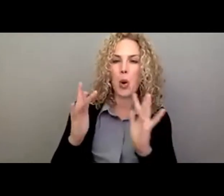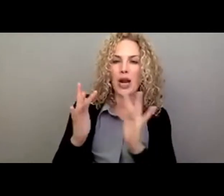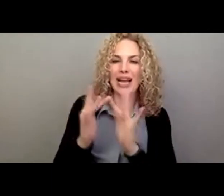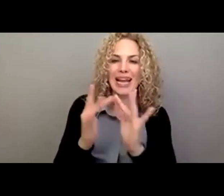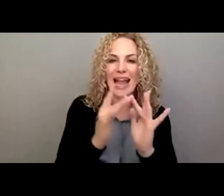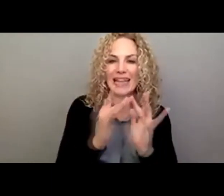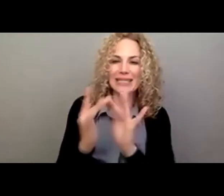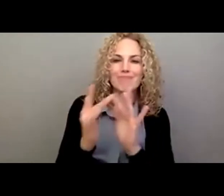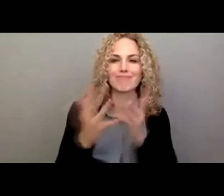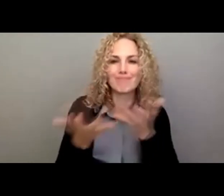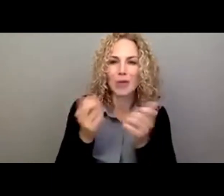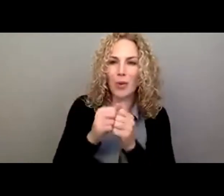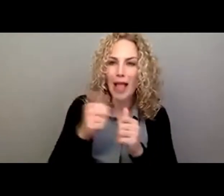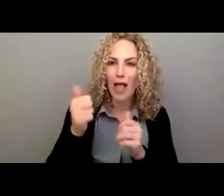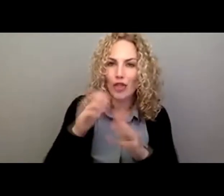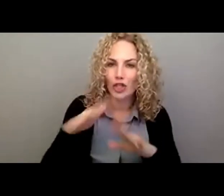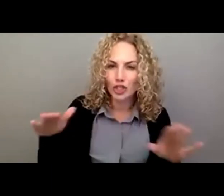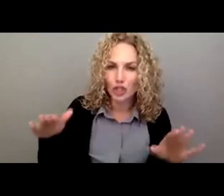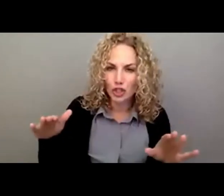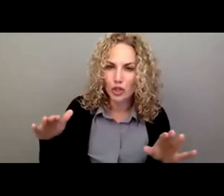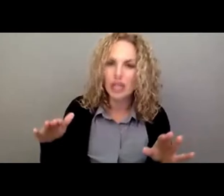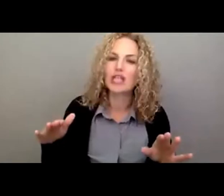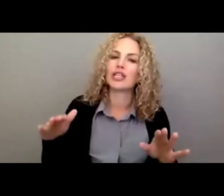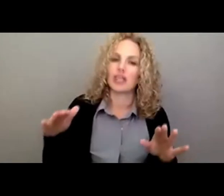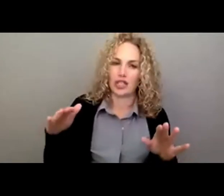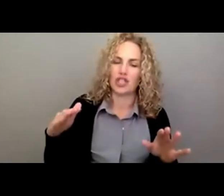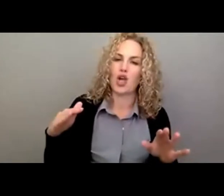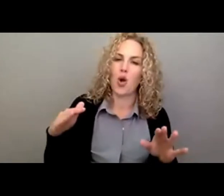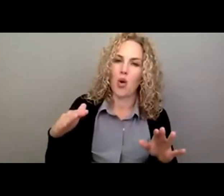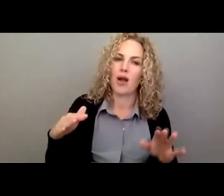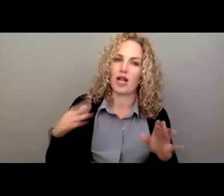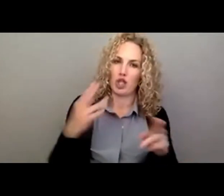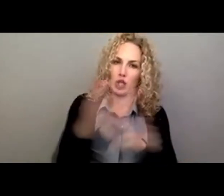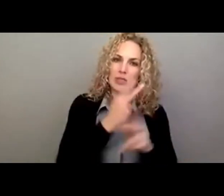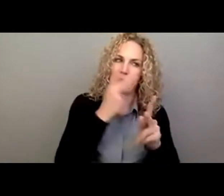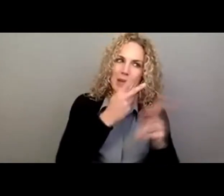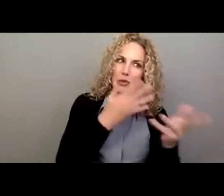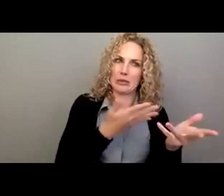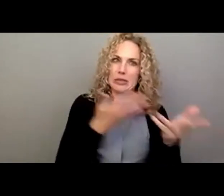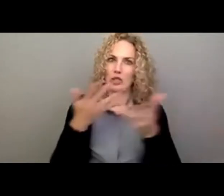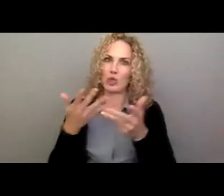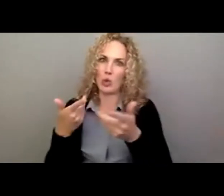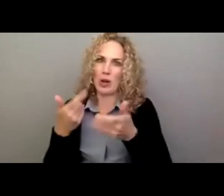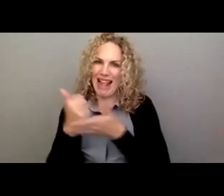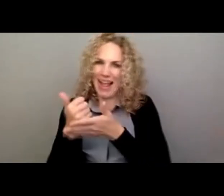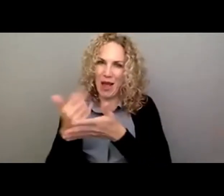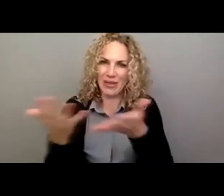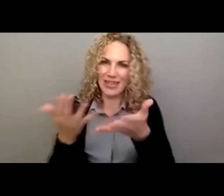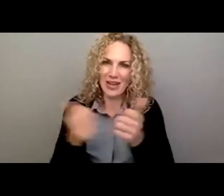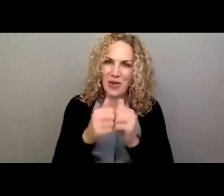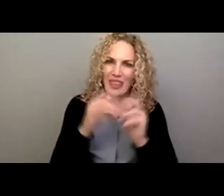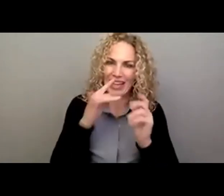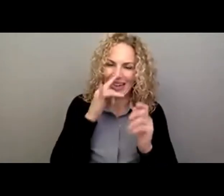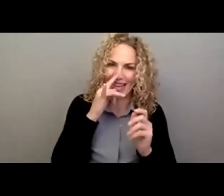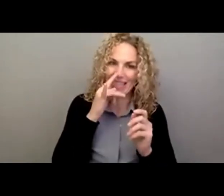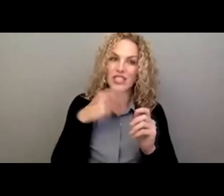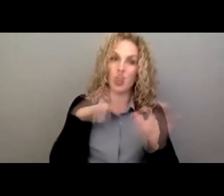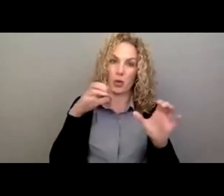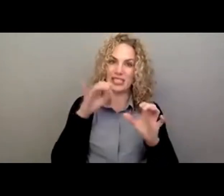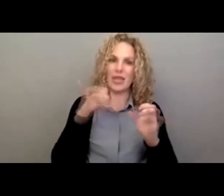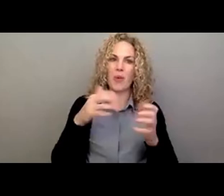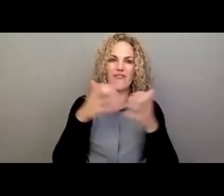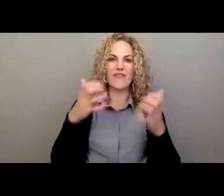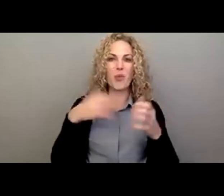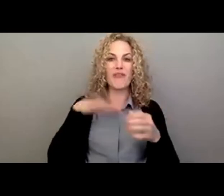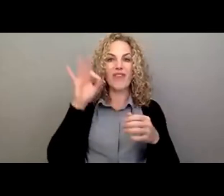children, get to know them and have some sort of connection and have some fun. And we, in doing that, we found a whole bunch of